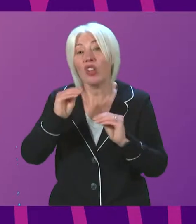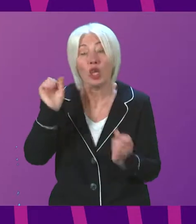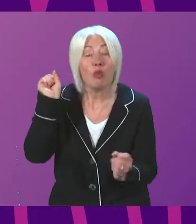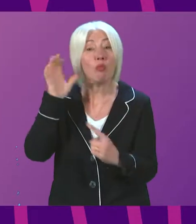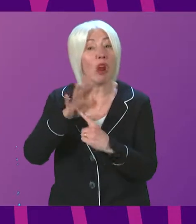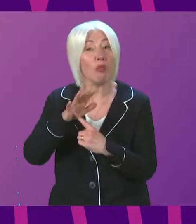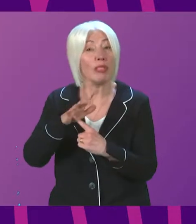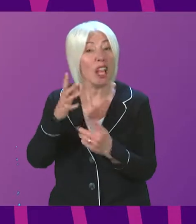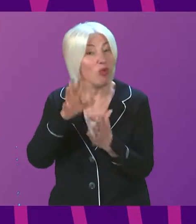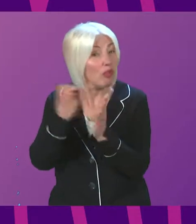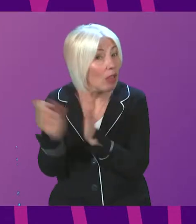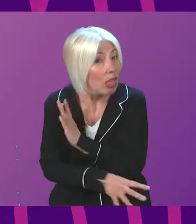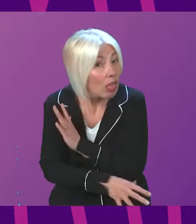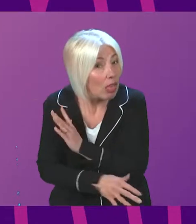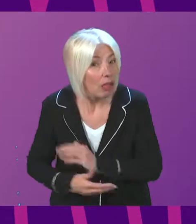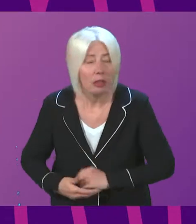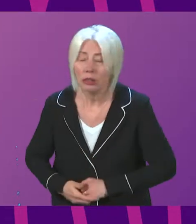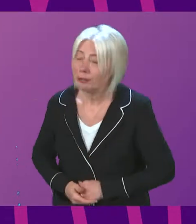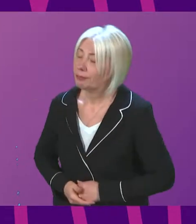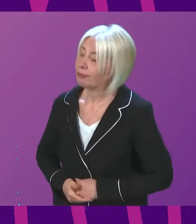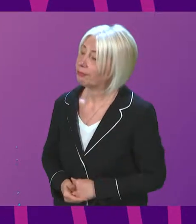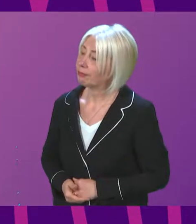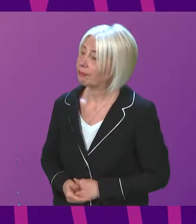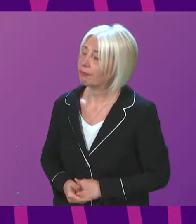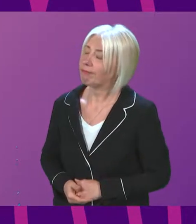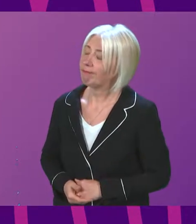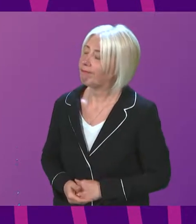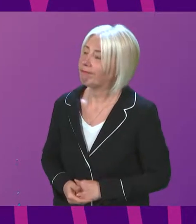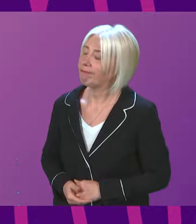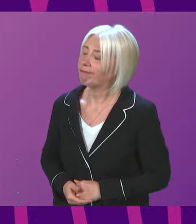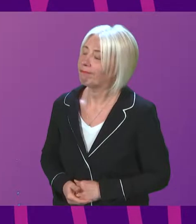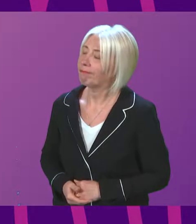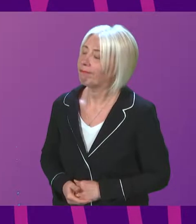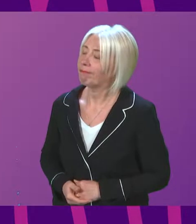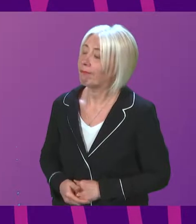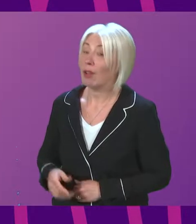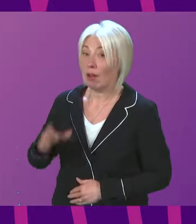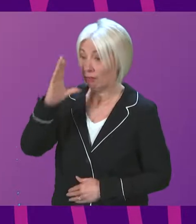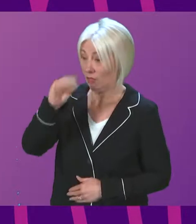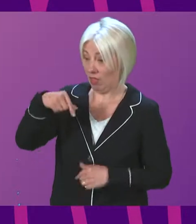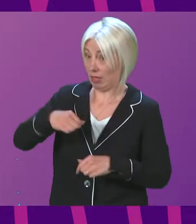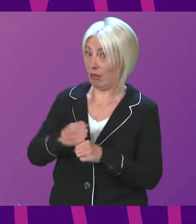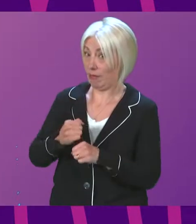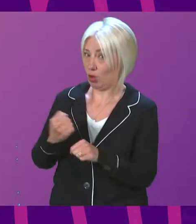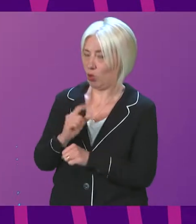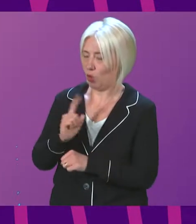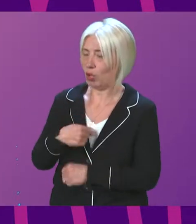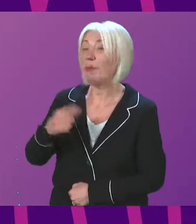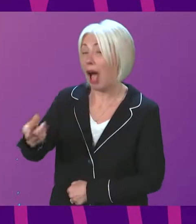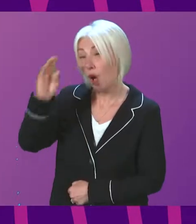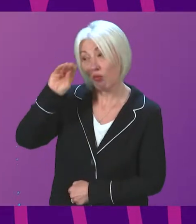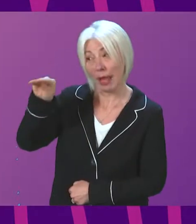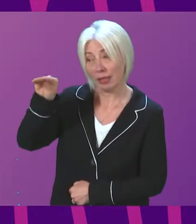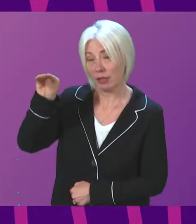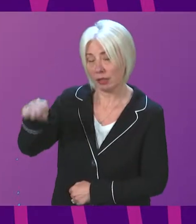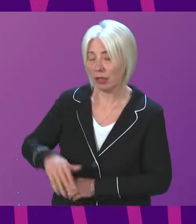Minister Before I come on to what this government is doing let me just remind the member